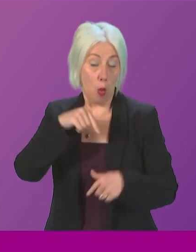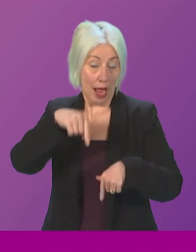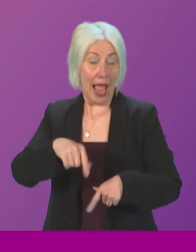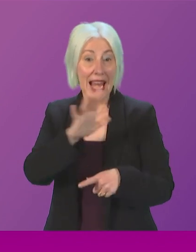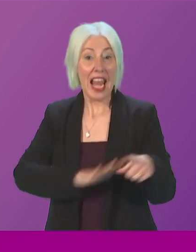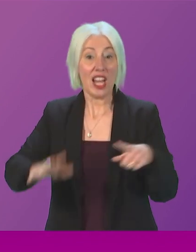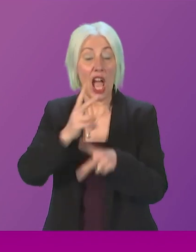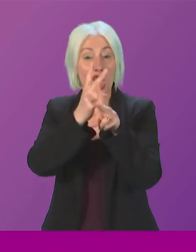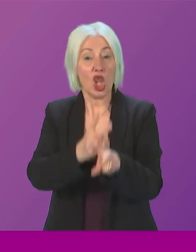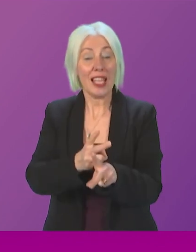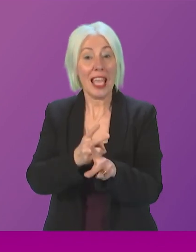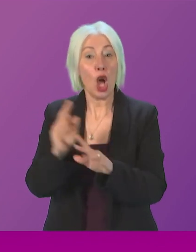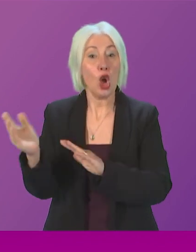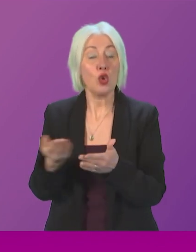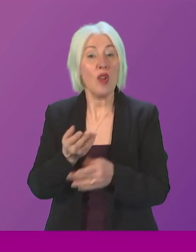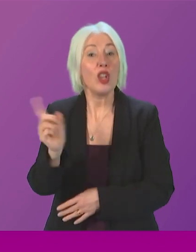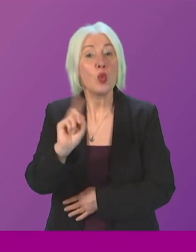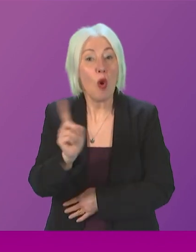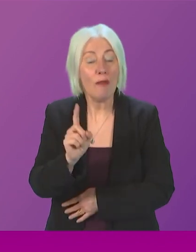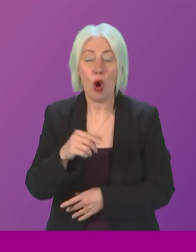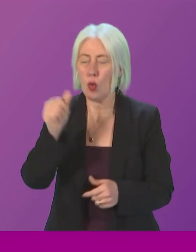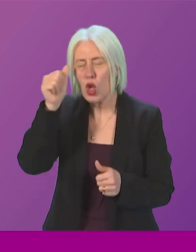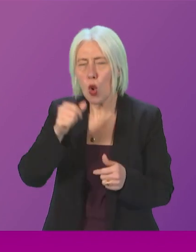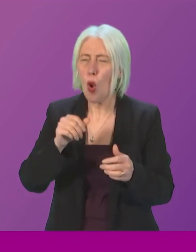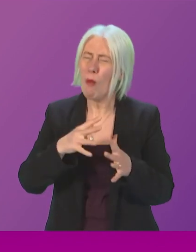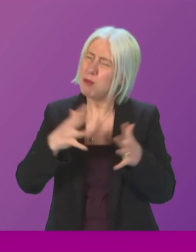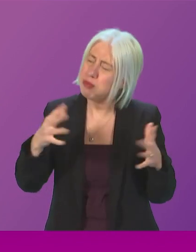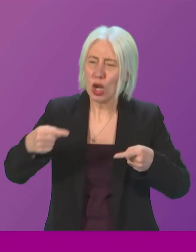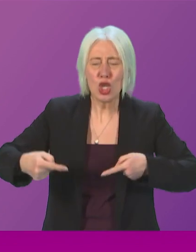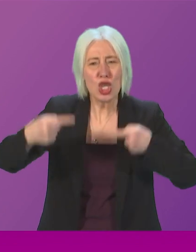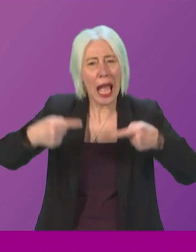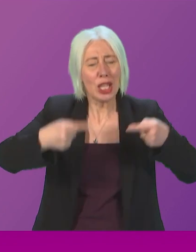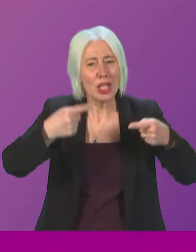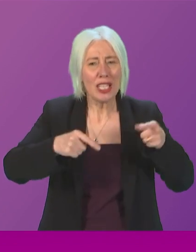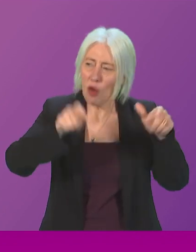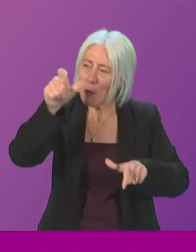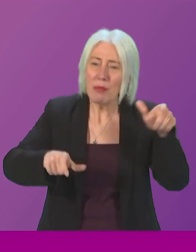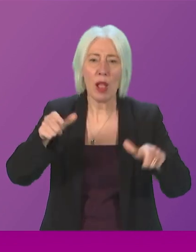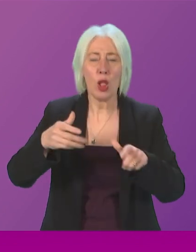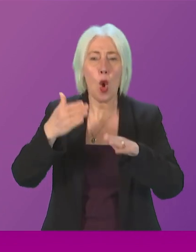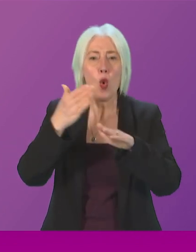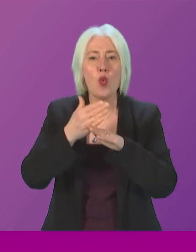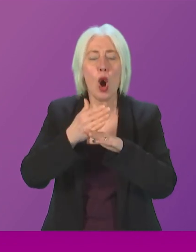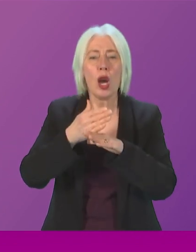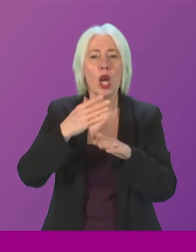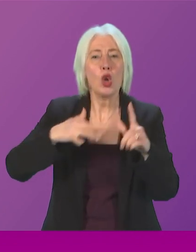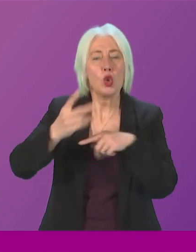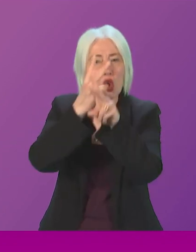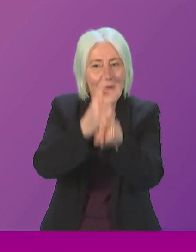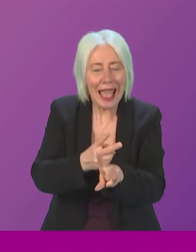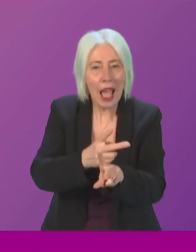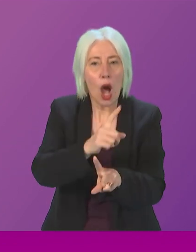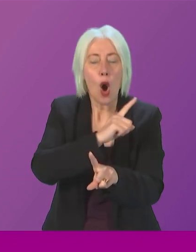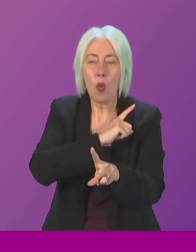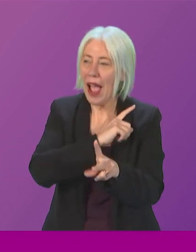forward? We're bringing it forward because we know of the extreme challenges that are faced by those working in social care because of